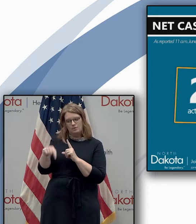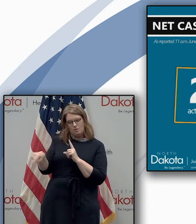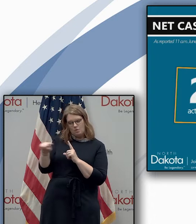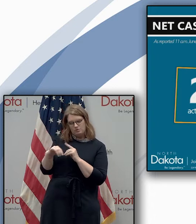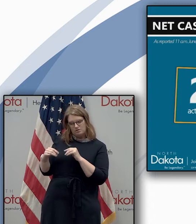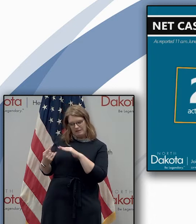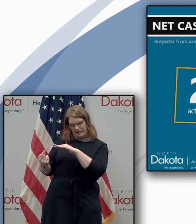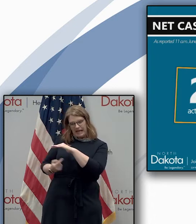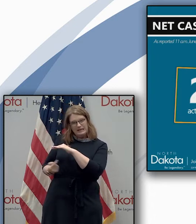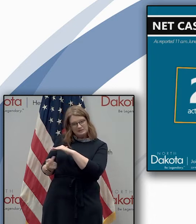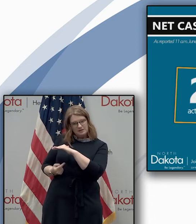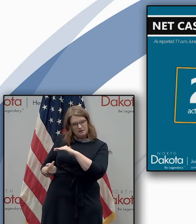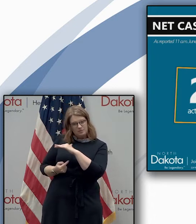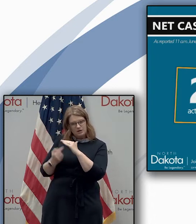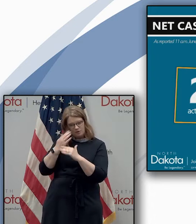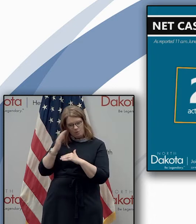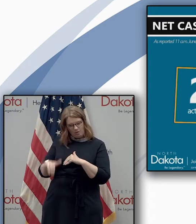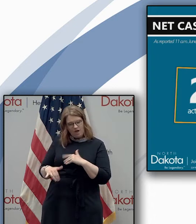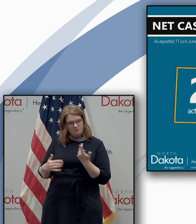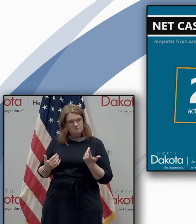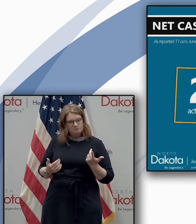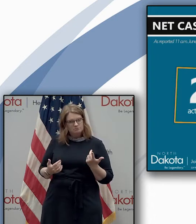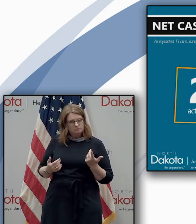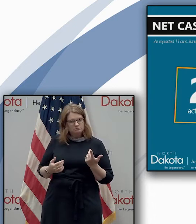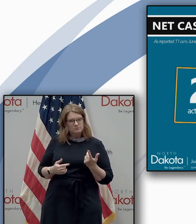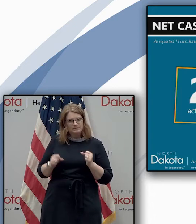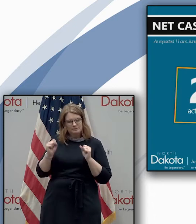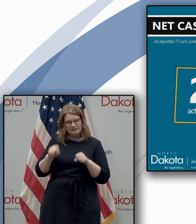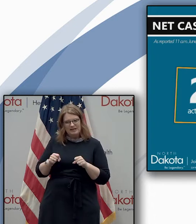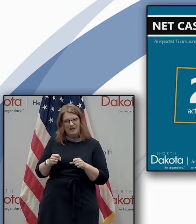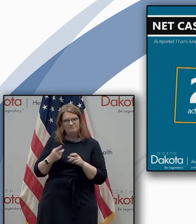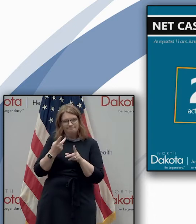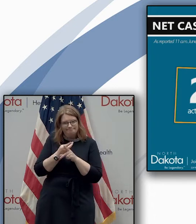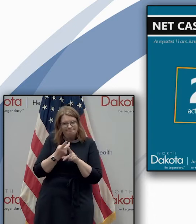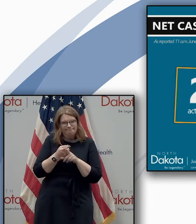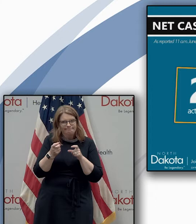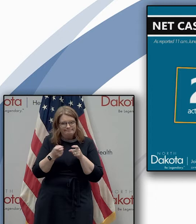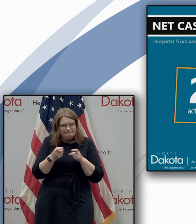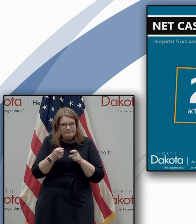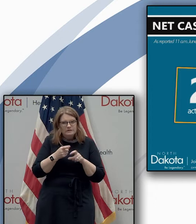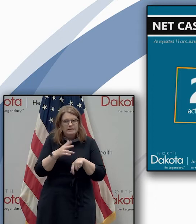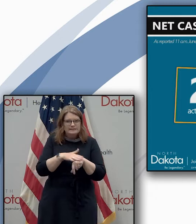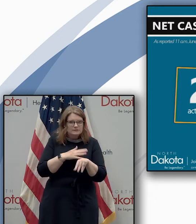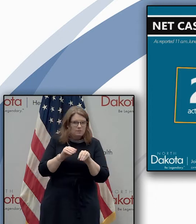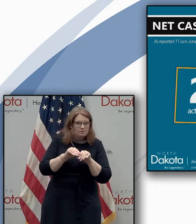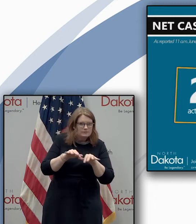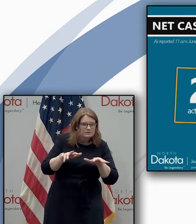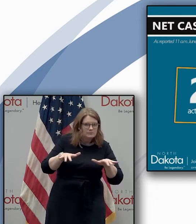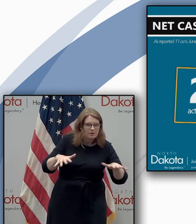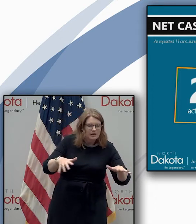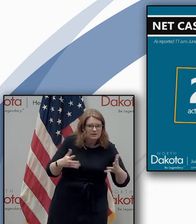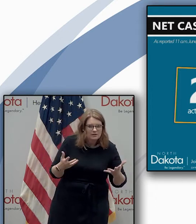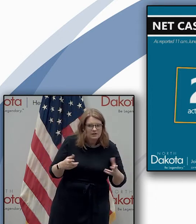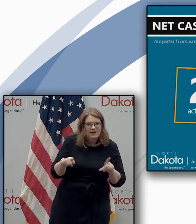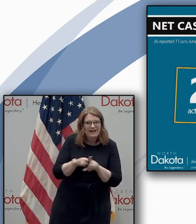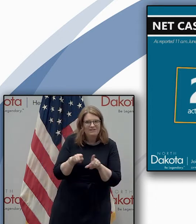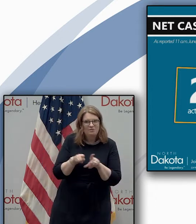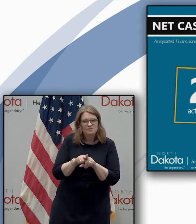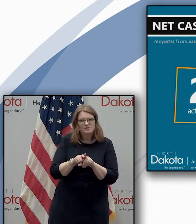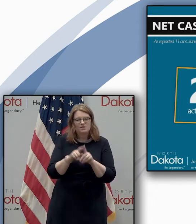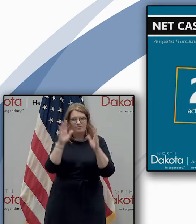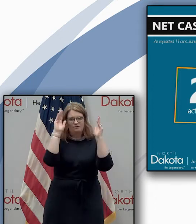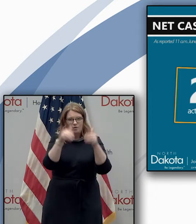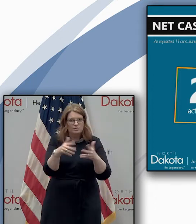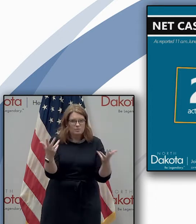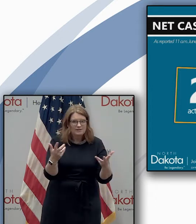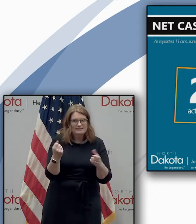isolated then this is one of the ways that we can contain and slow the spread and help work on our half of what doing which is saving the